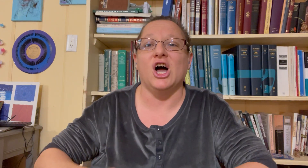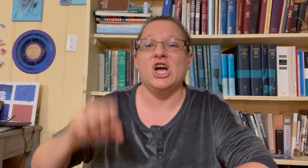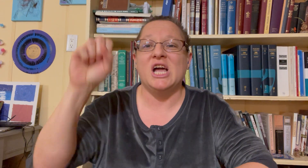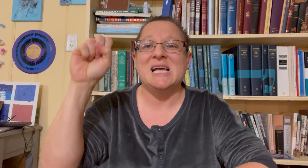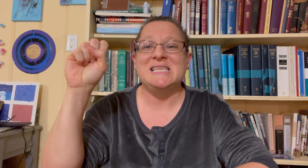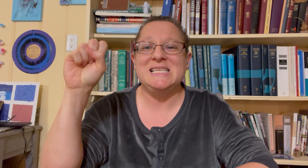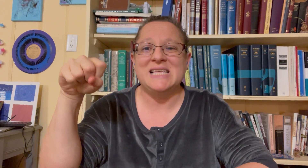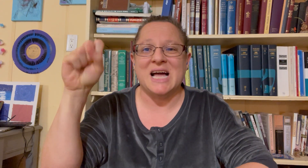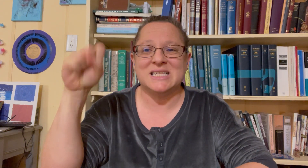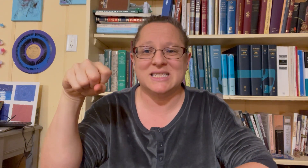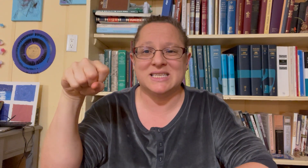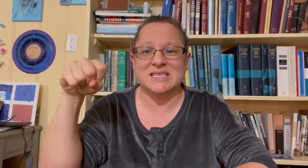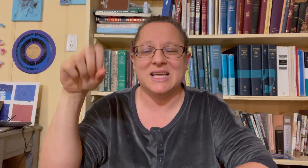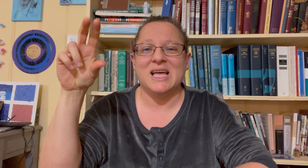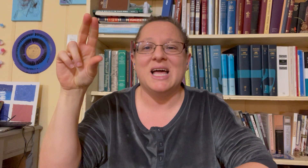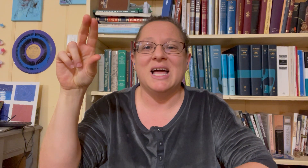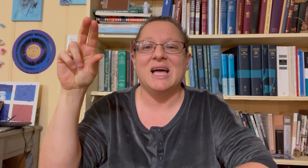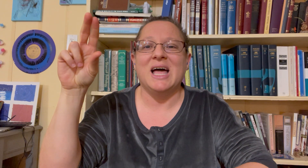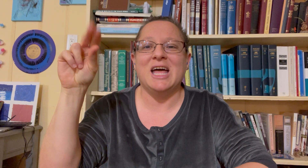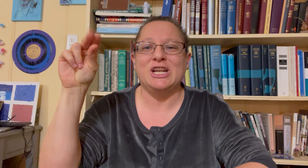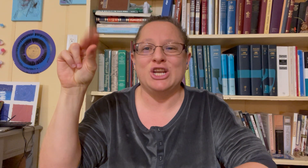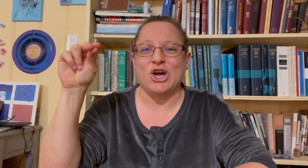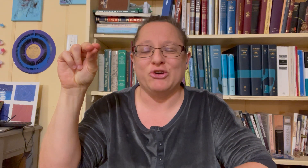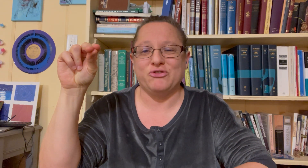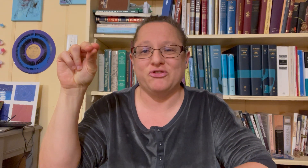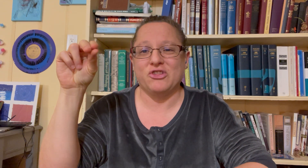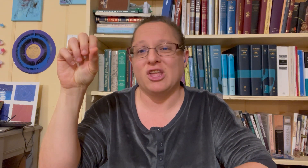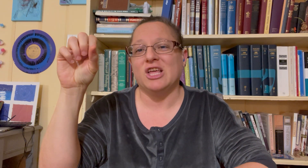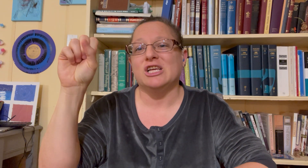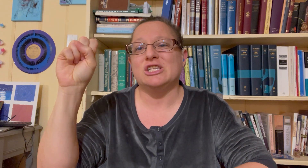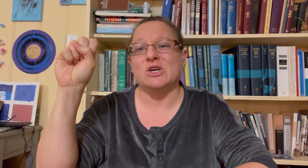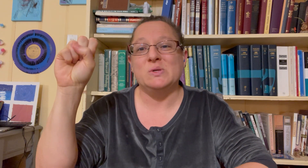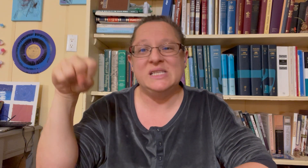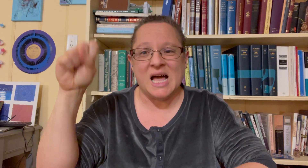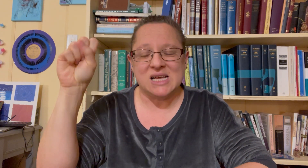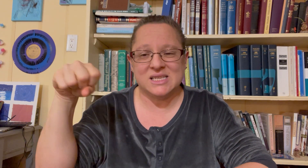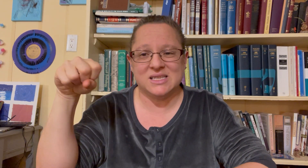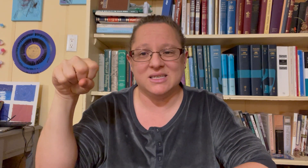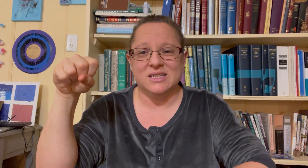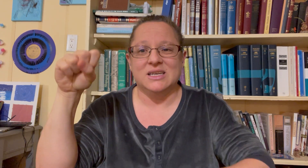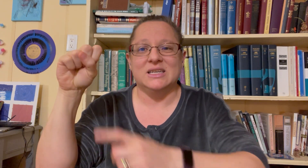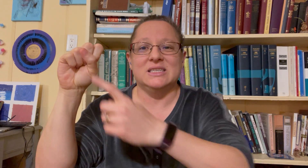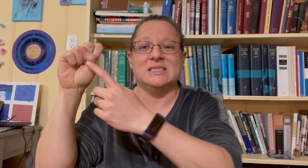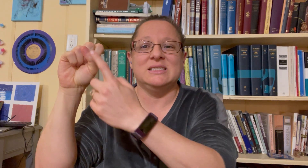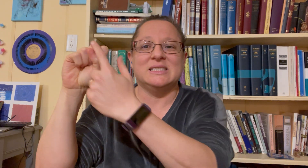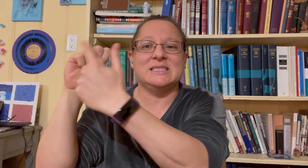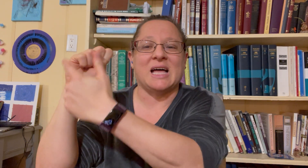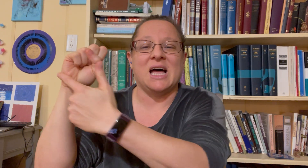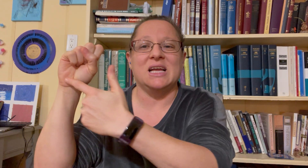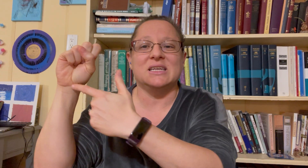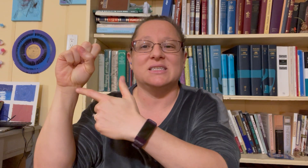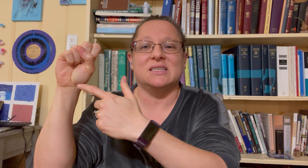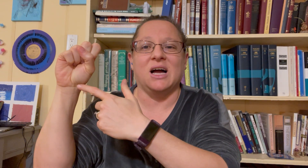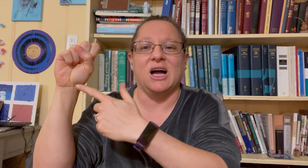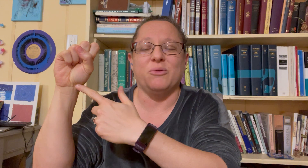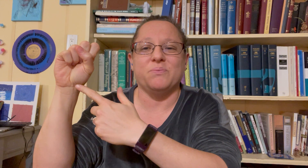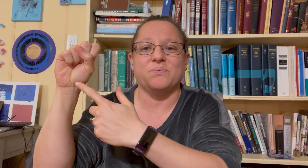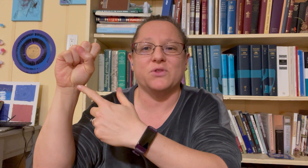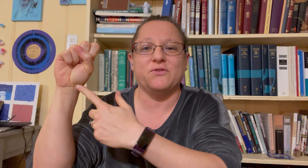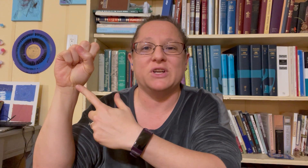yes and no so yes this is the sign um for